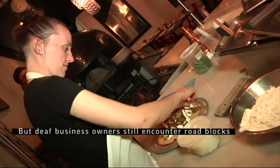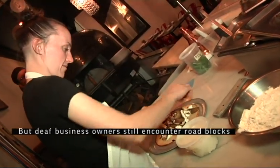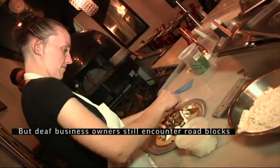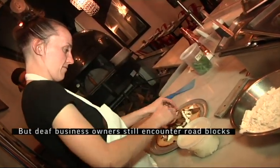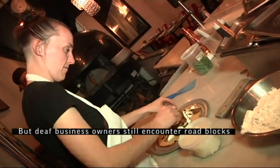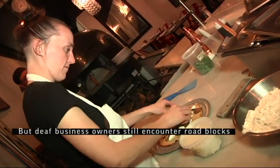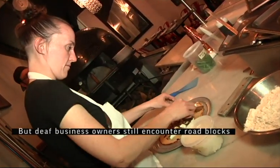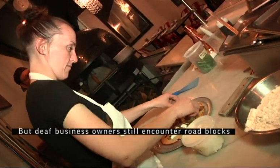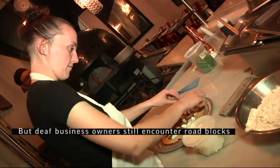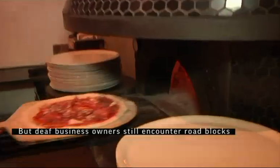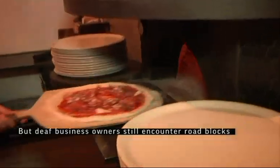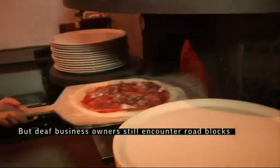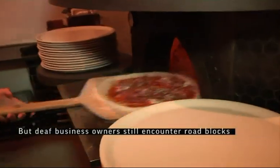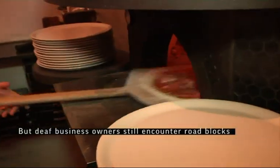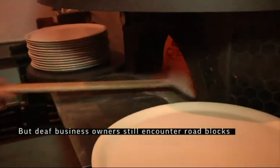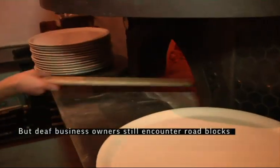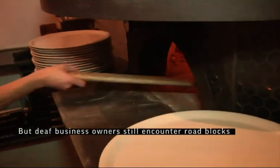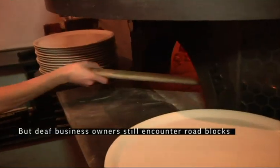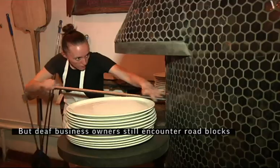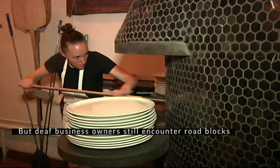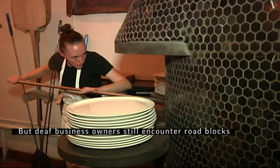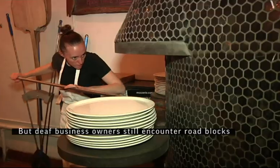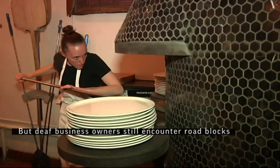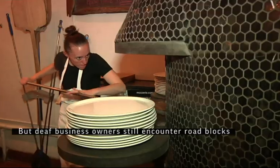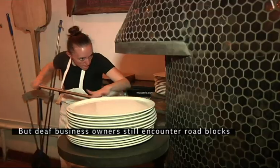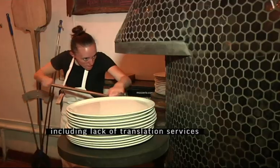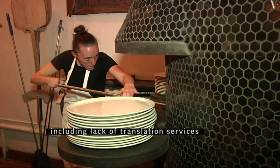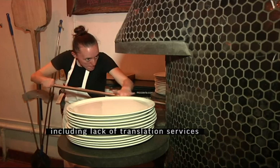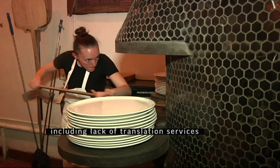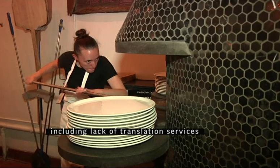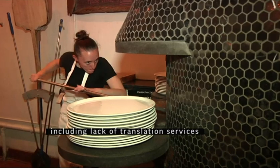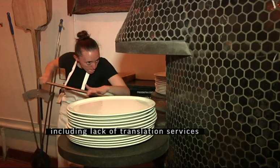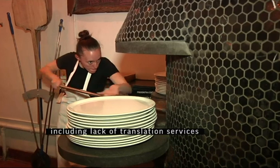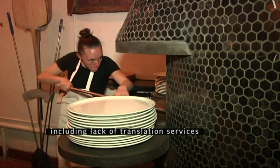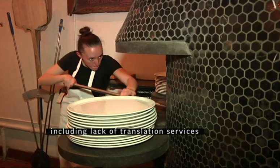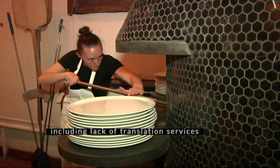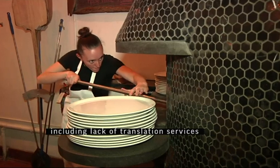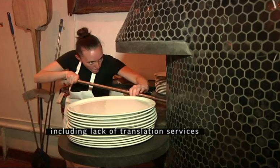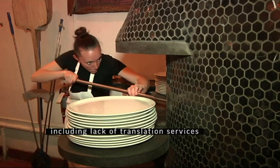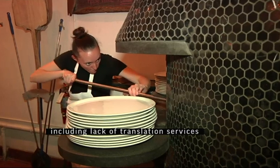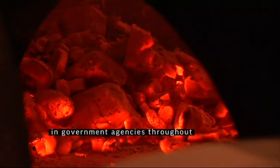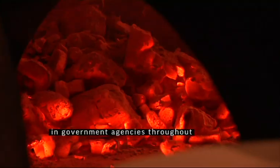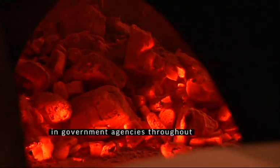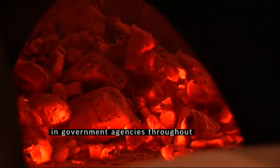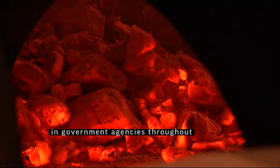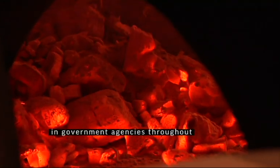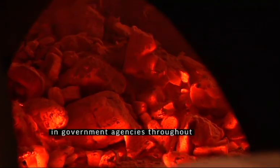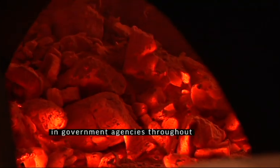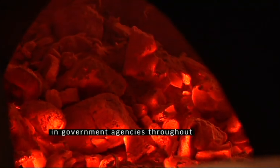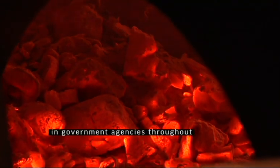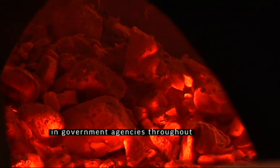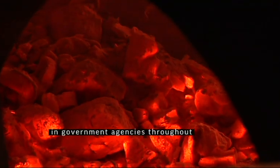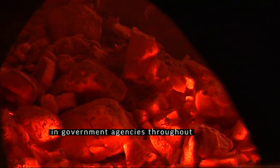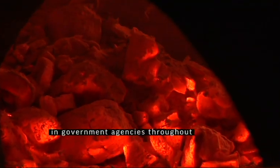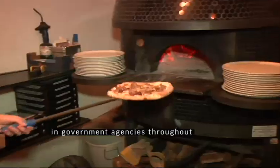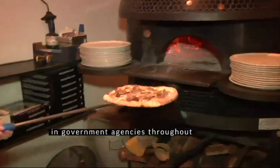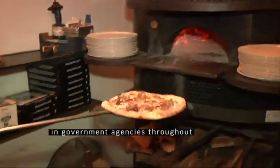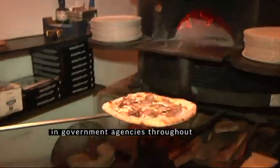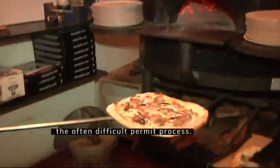But deaf business owners still encounter roadblocks, including lack of translation services and government agencies throughout the